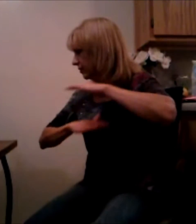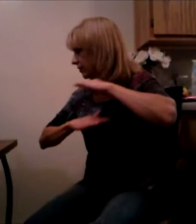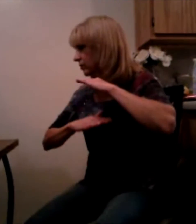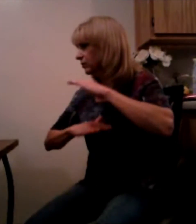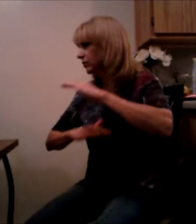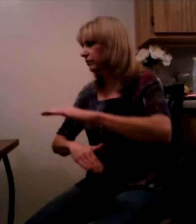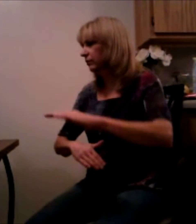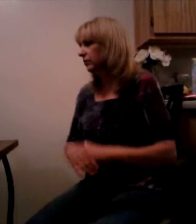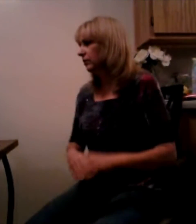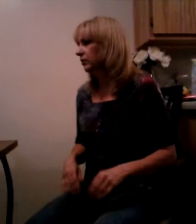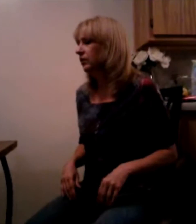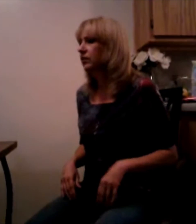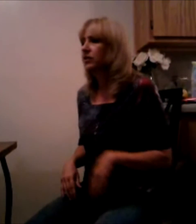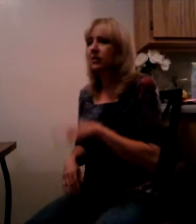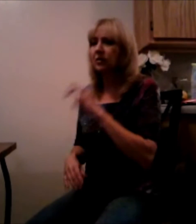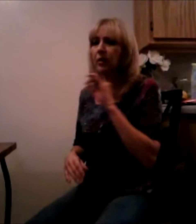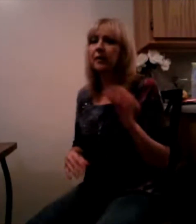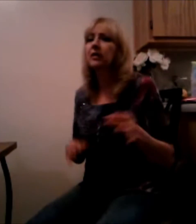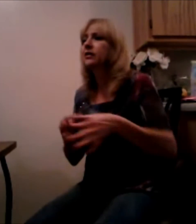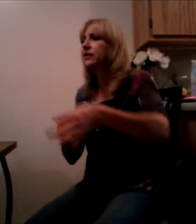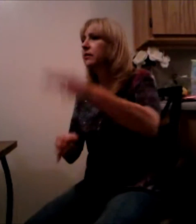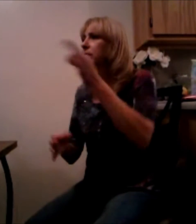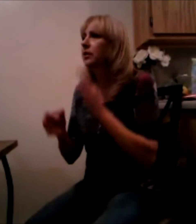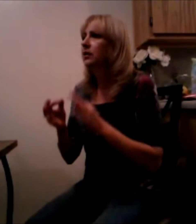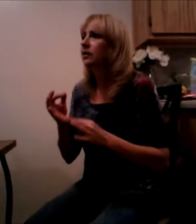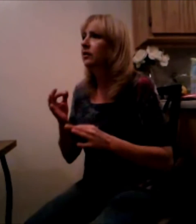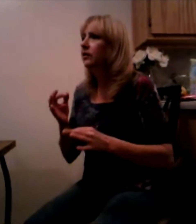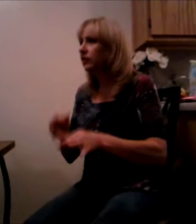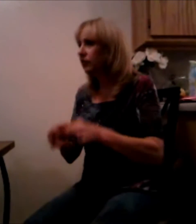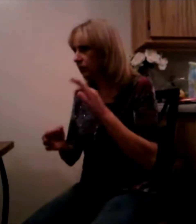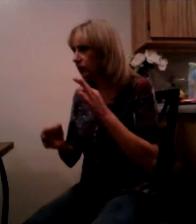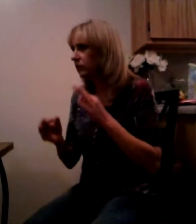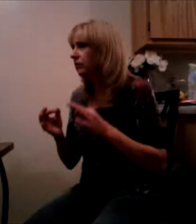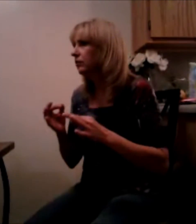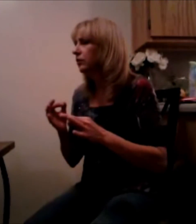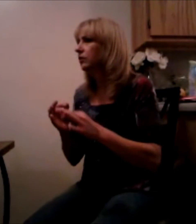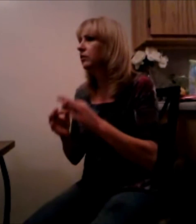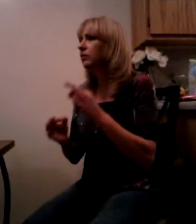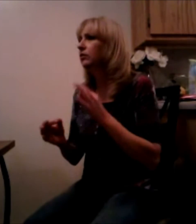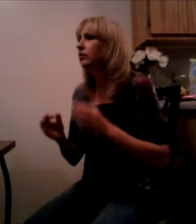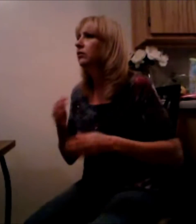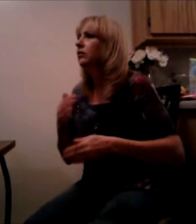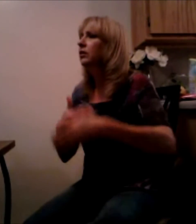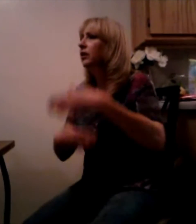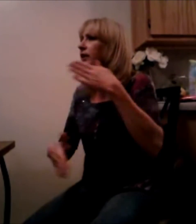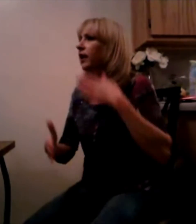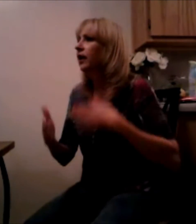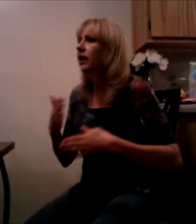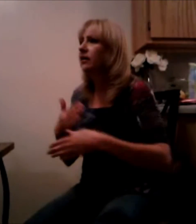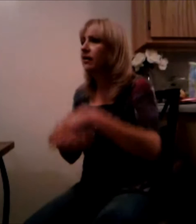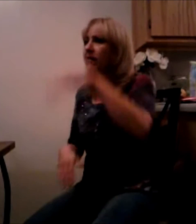And be a simple kind of man